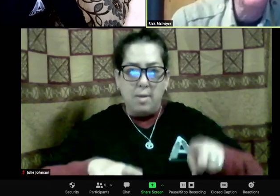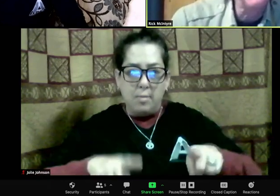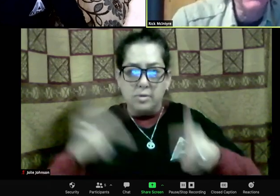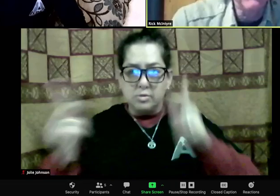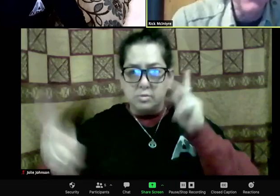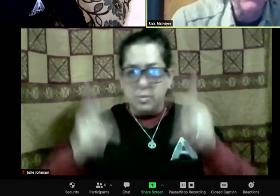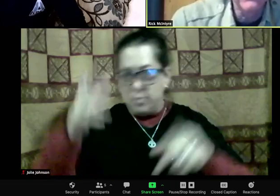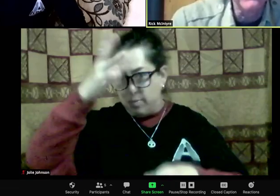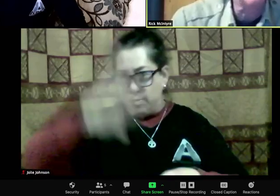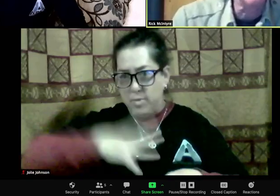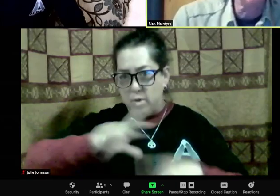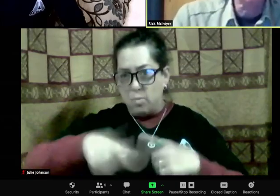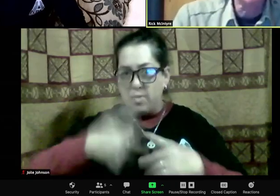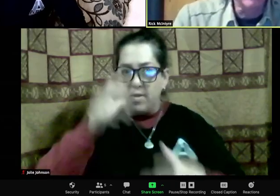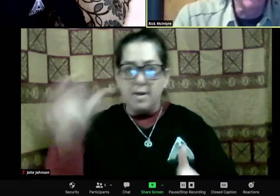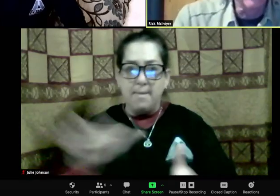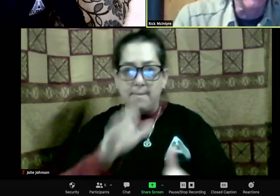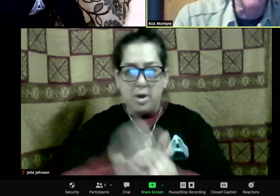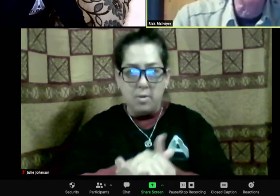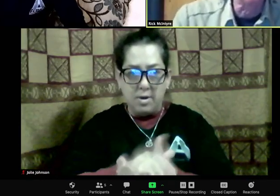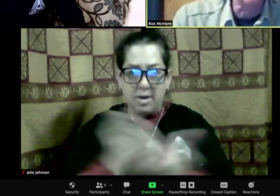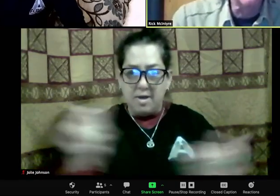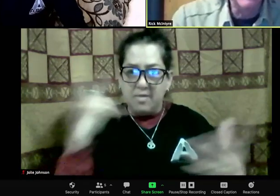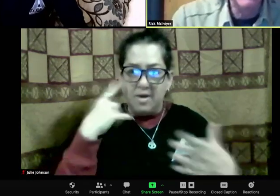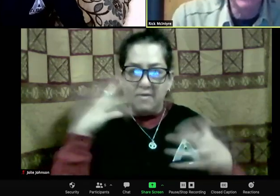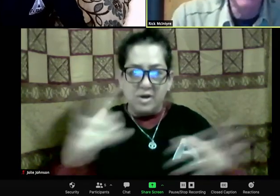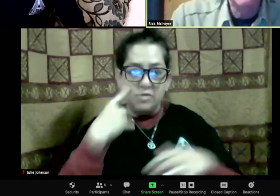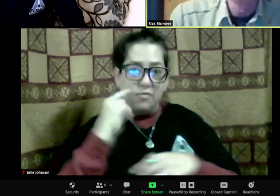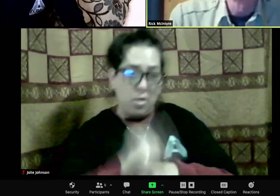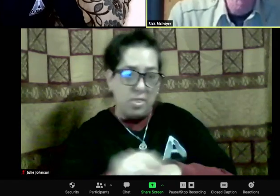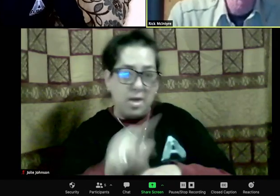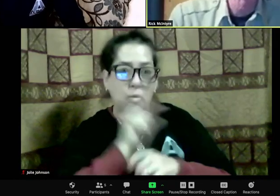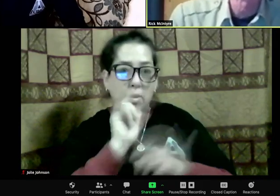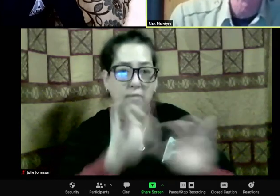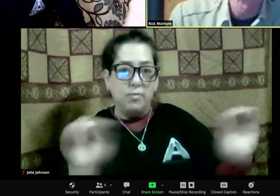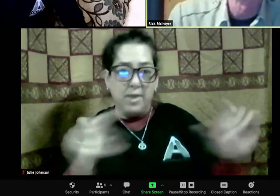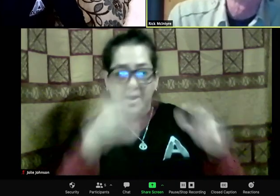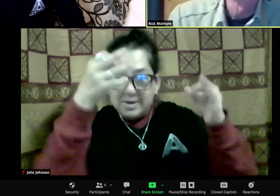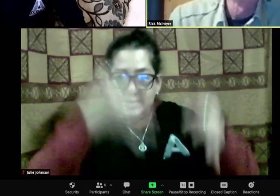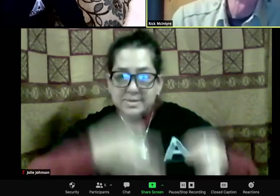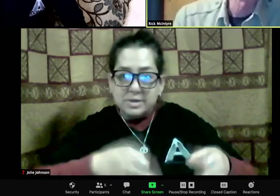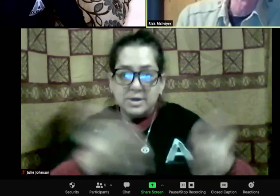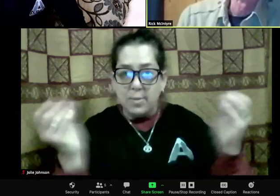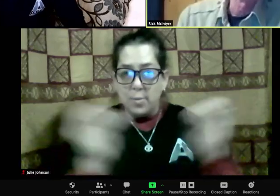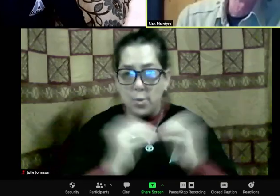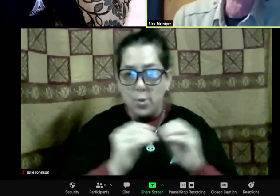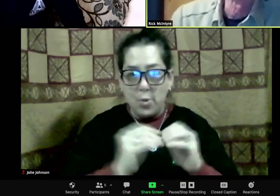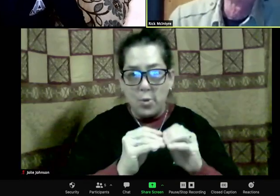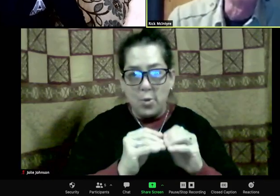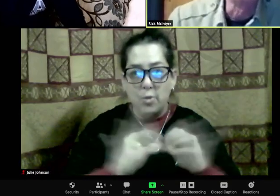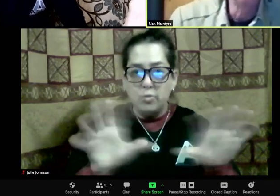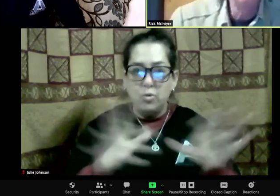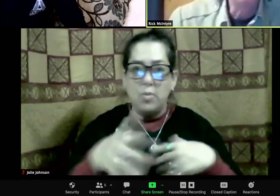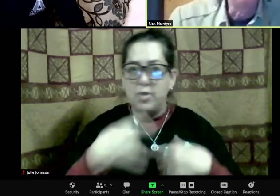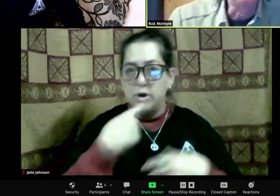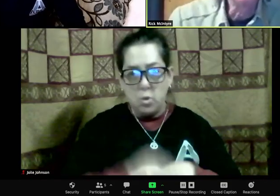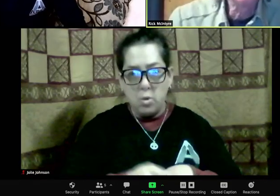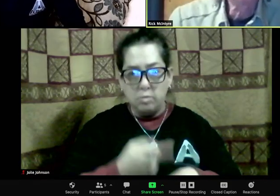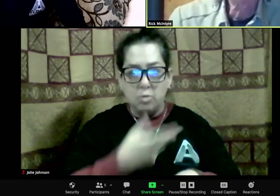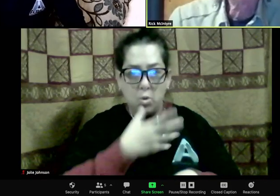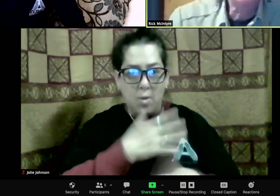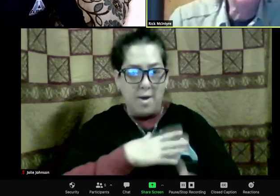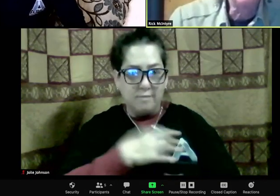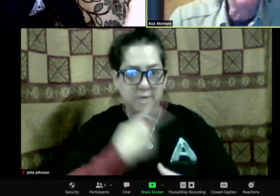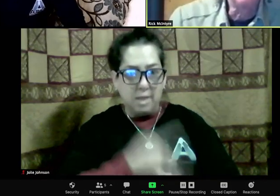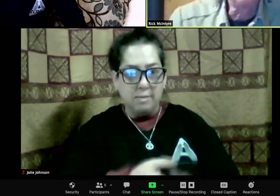wolf, the dog's brain is way smaller. I, you know, maybe that's partly because, you know, we care for them. We give them their food. You know, they